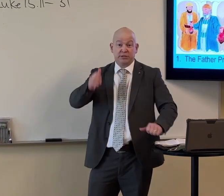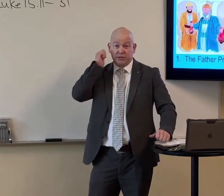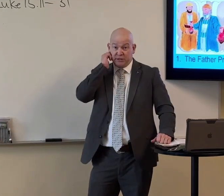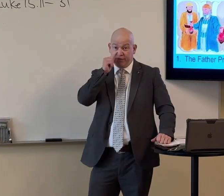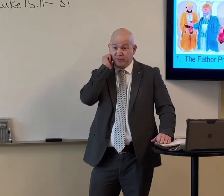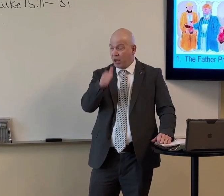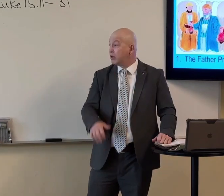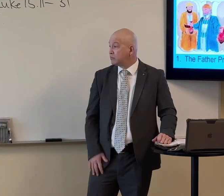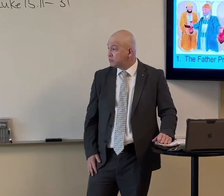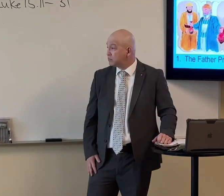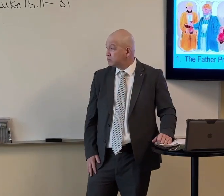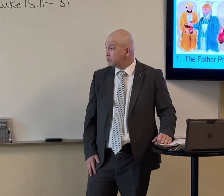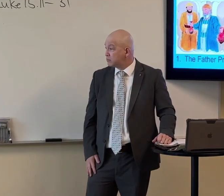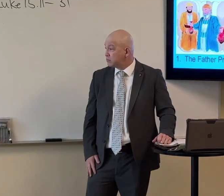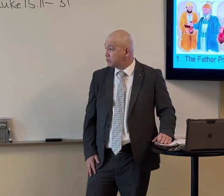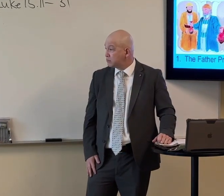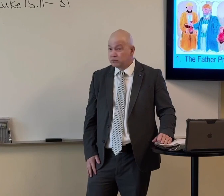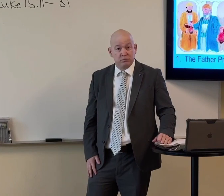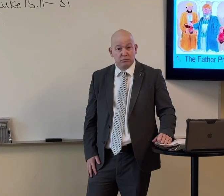Our life is full of blessings every day.